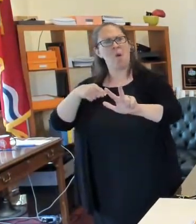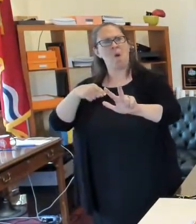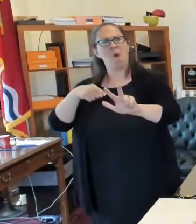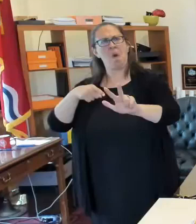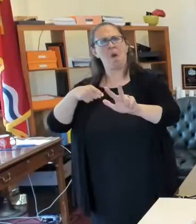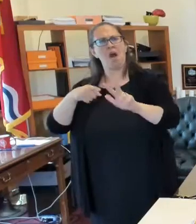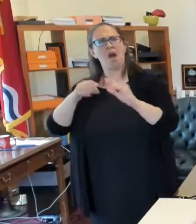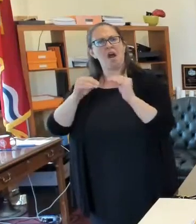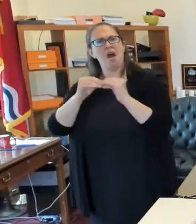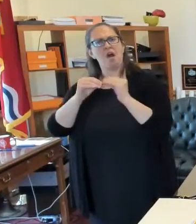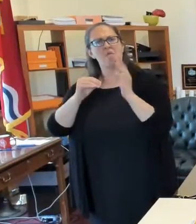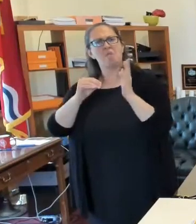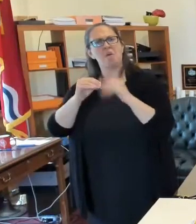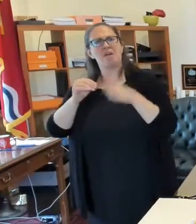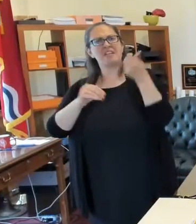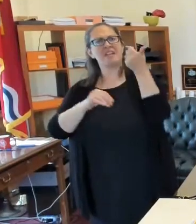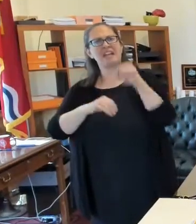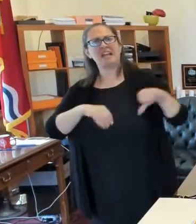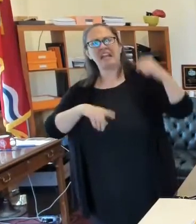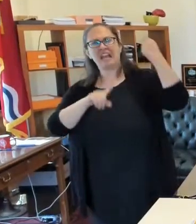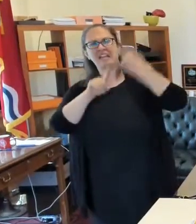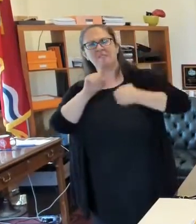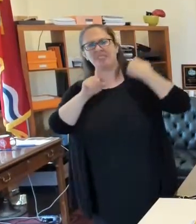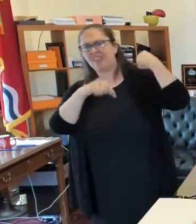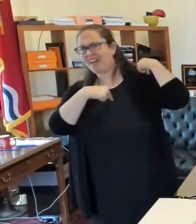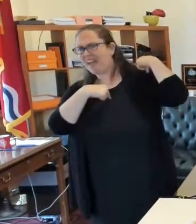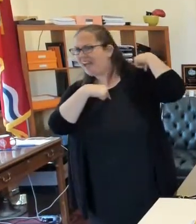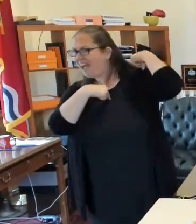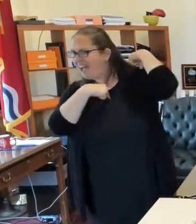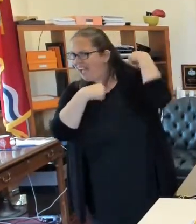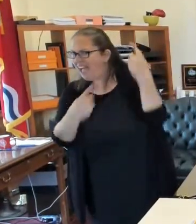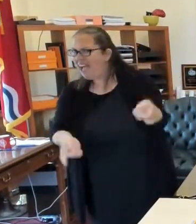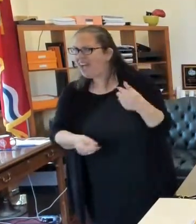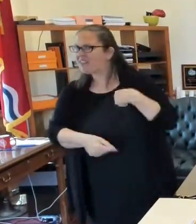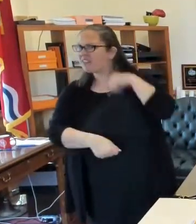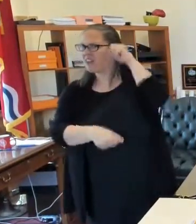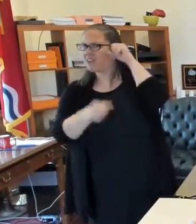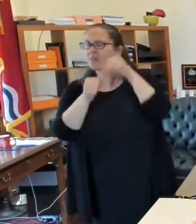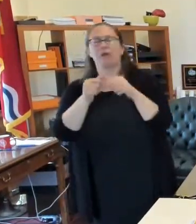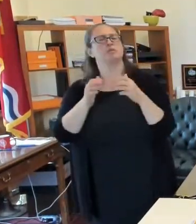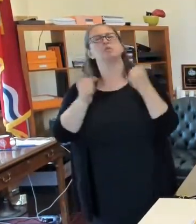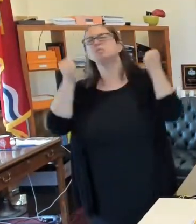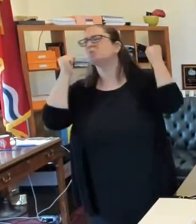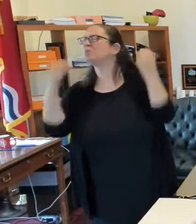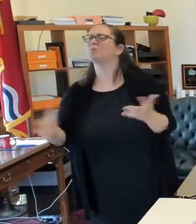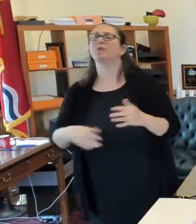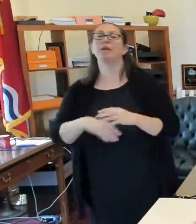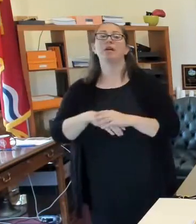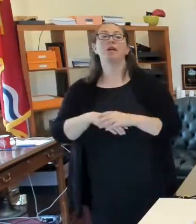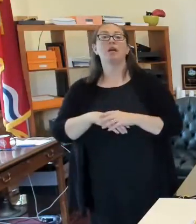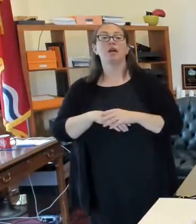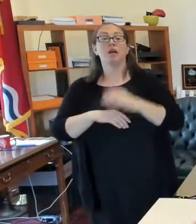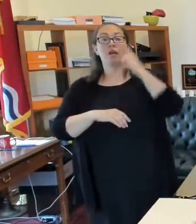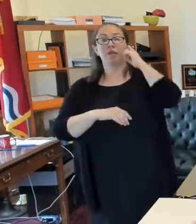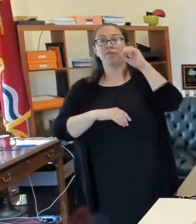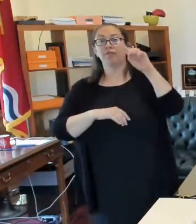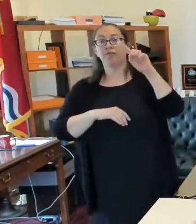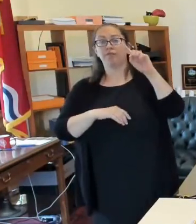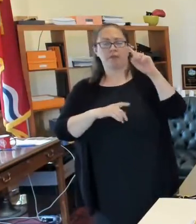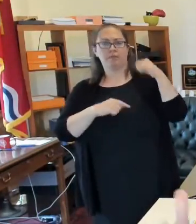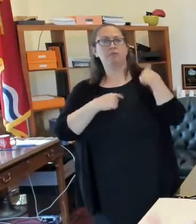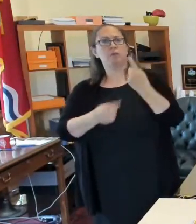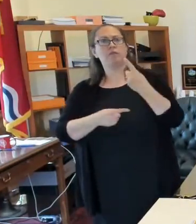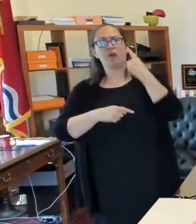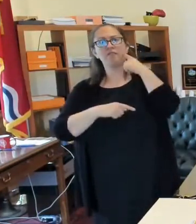ever remember. Uh, and it's way too many. We have 153 for so